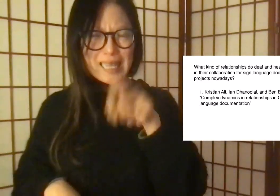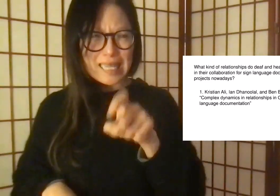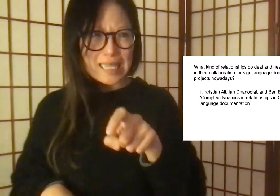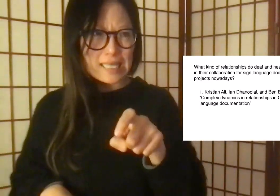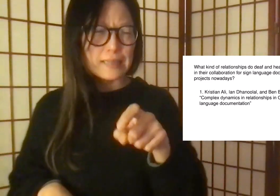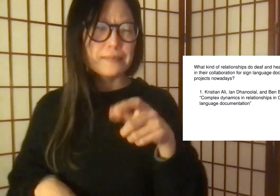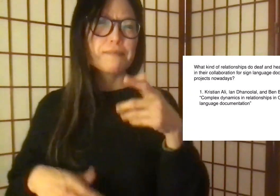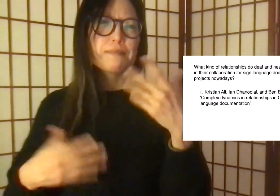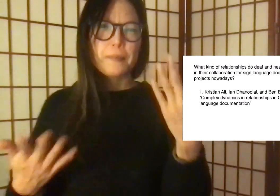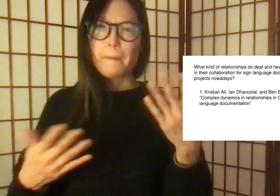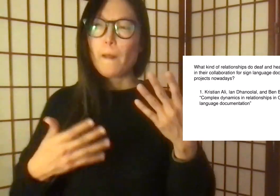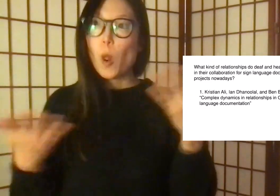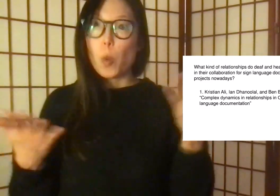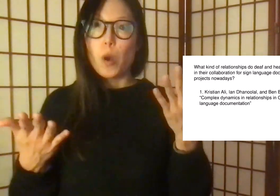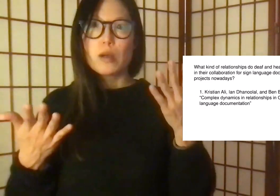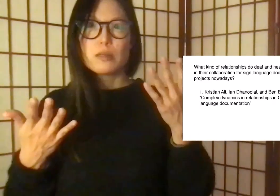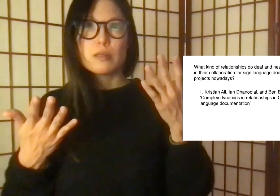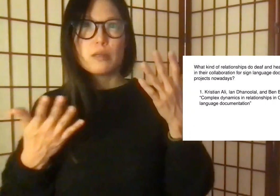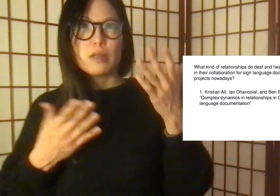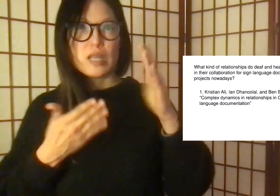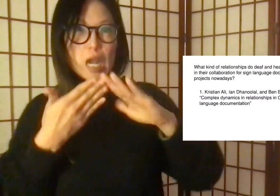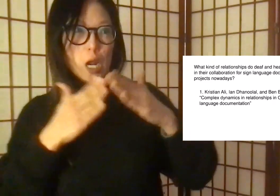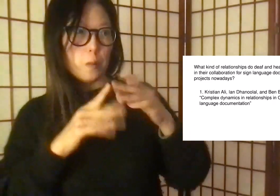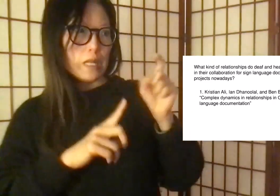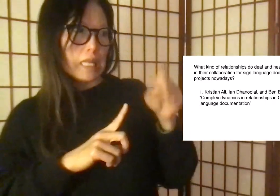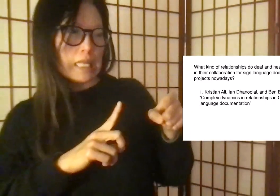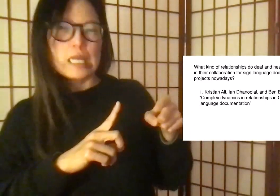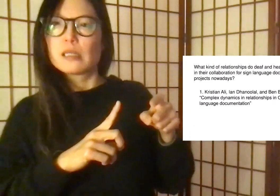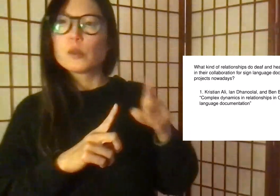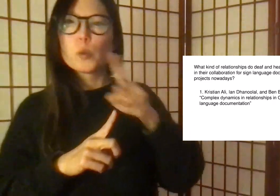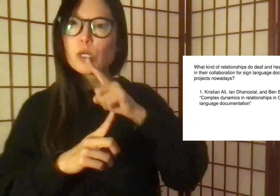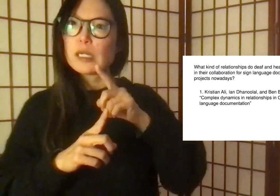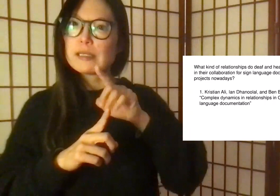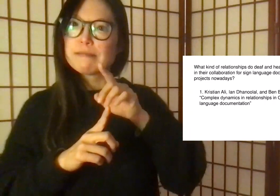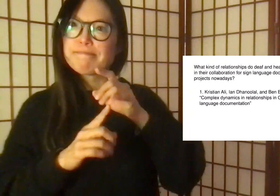for different projects, because those projects have different needs.